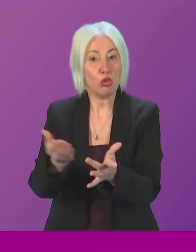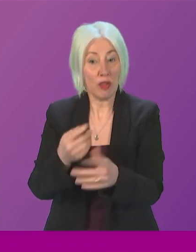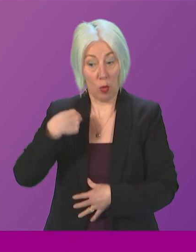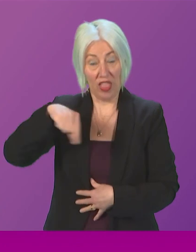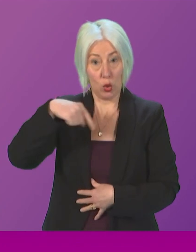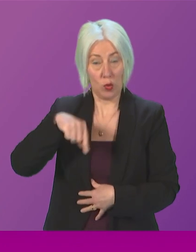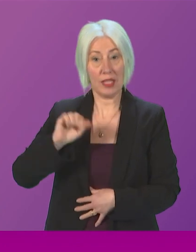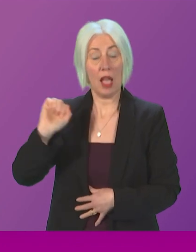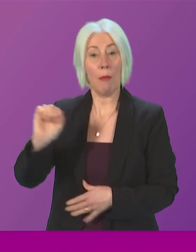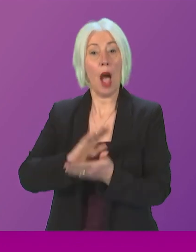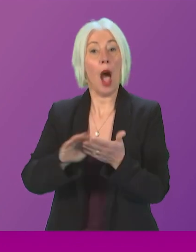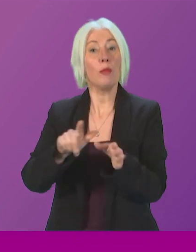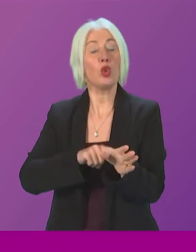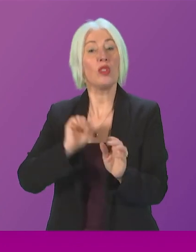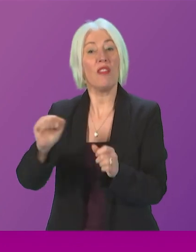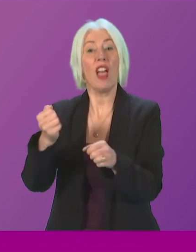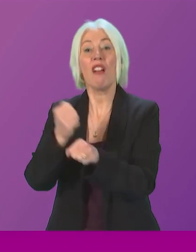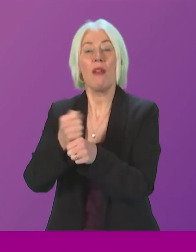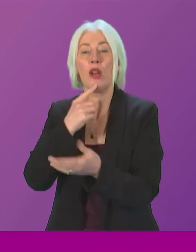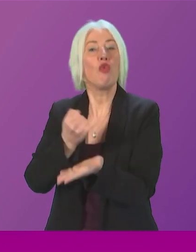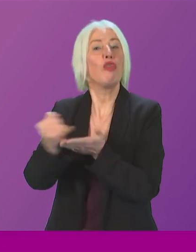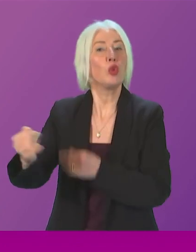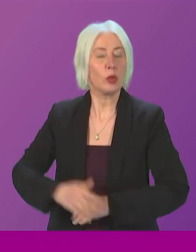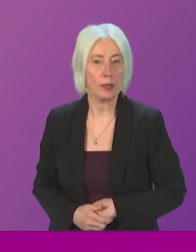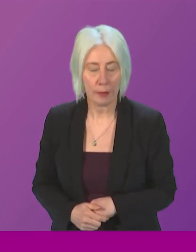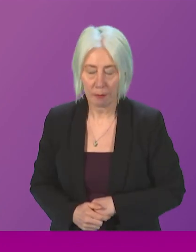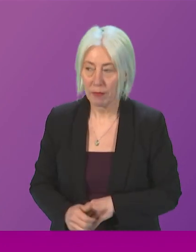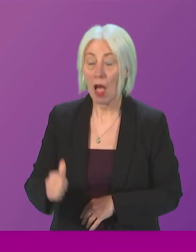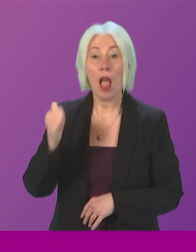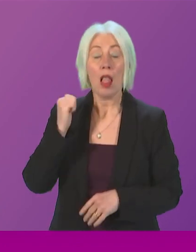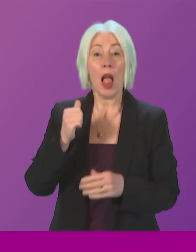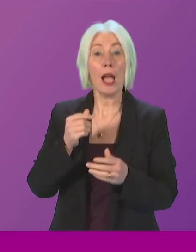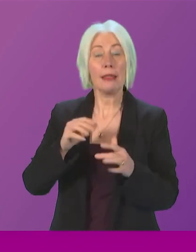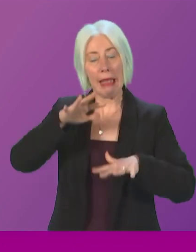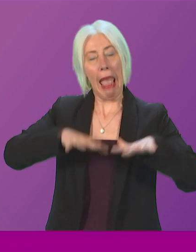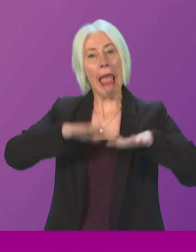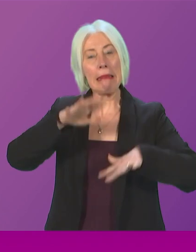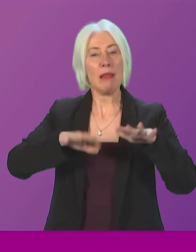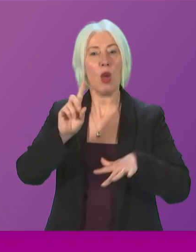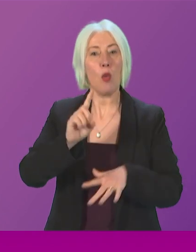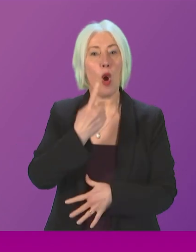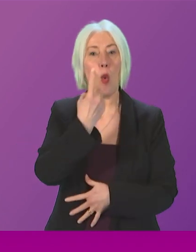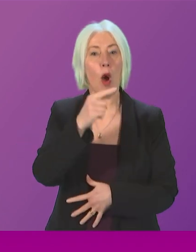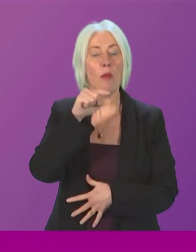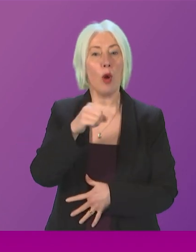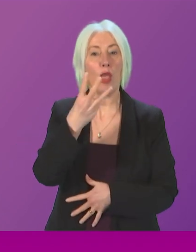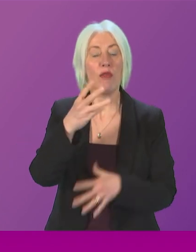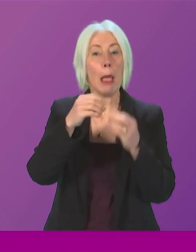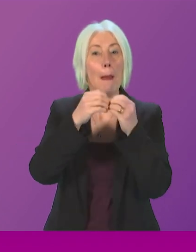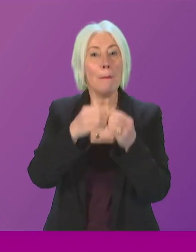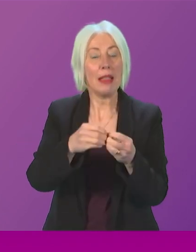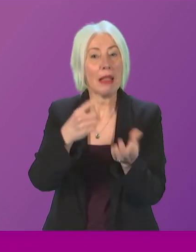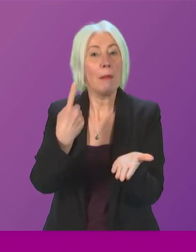Youssef's have refused. The last estimate for the centralised care service was £1.3 billion.